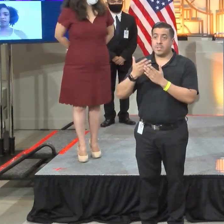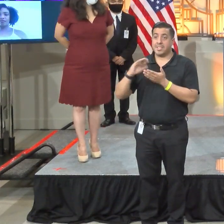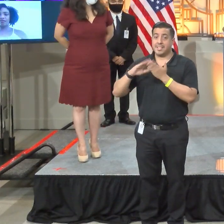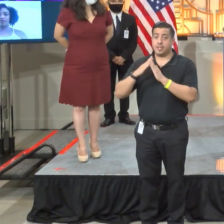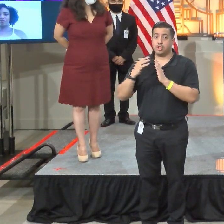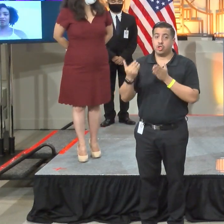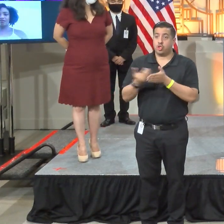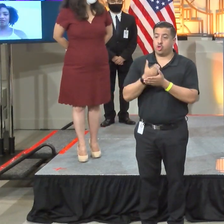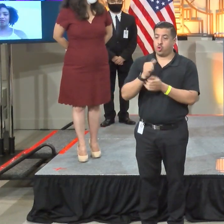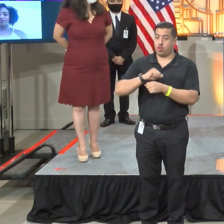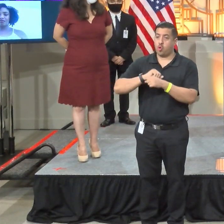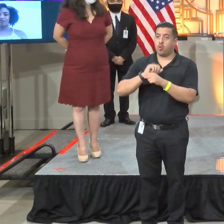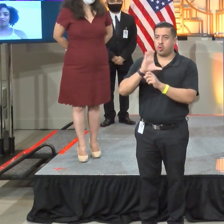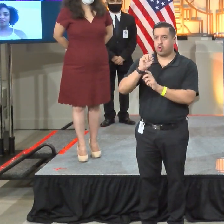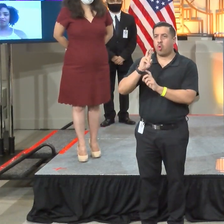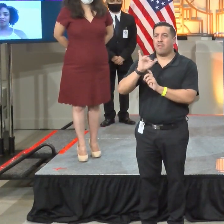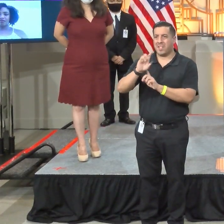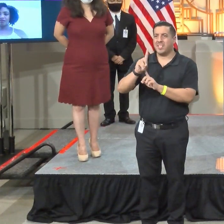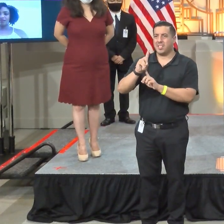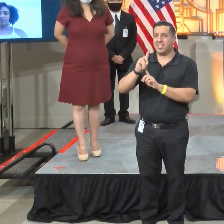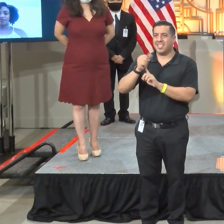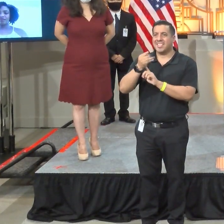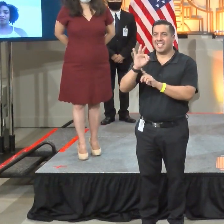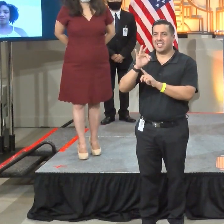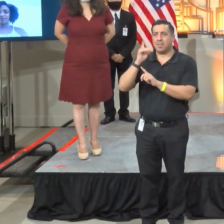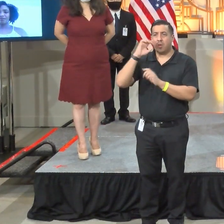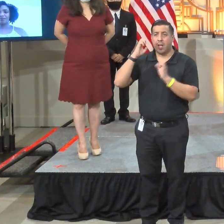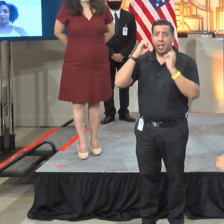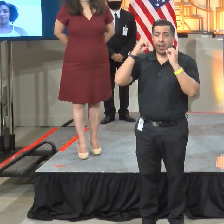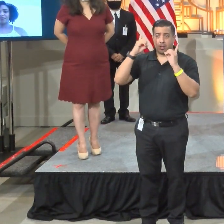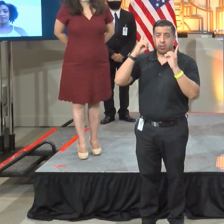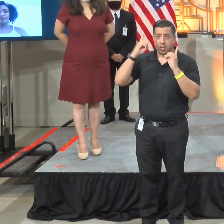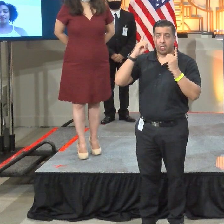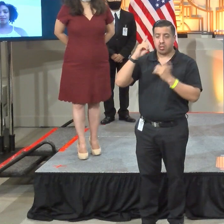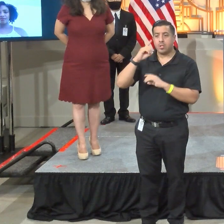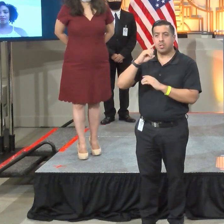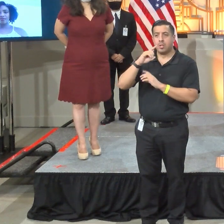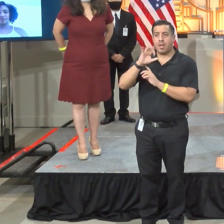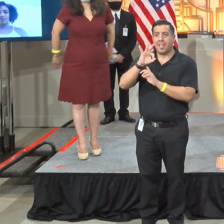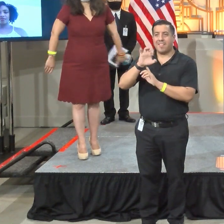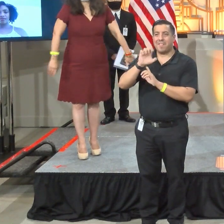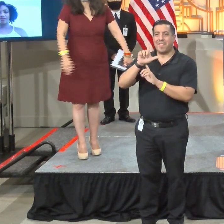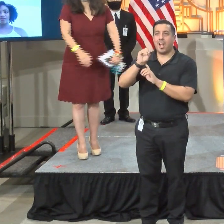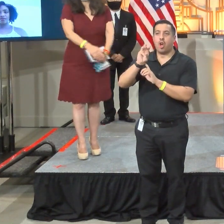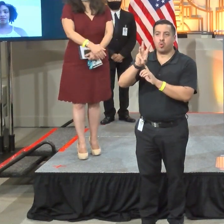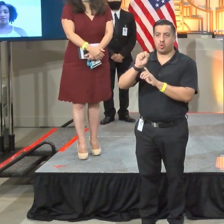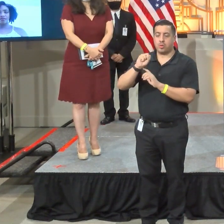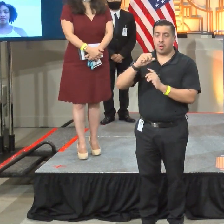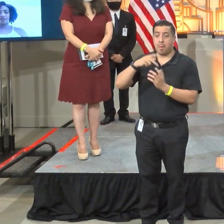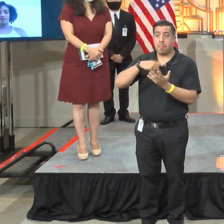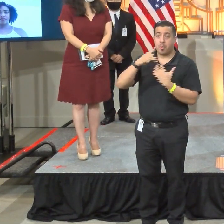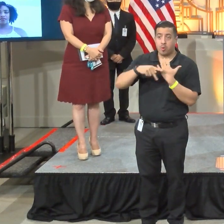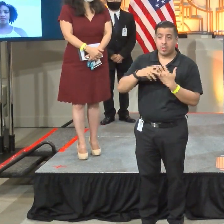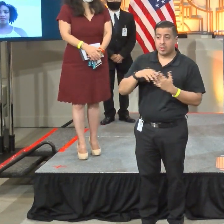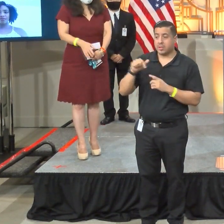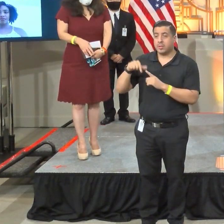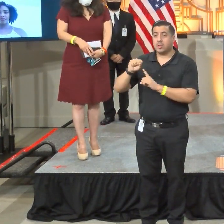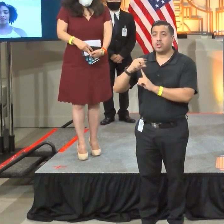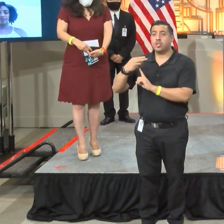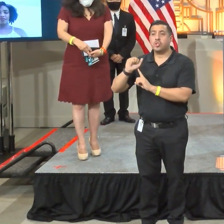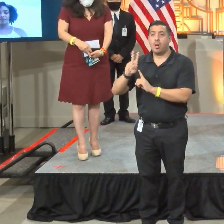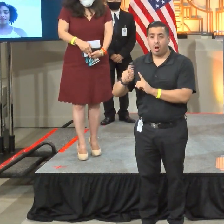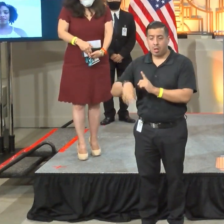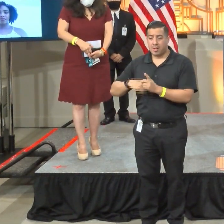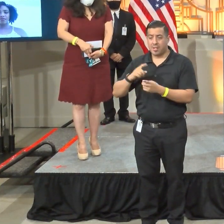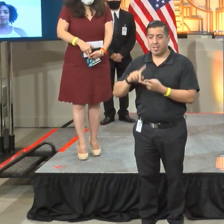new COVID-19 Community Health Education Fellows Program, Dr. Asim Shah and